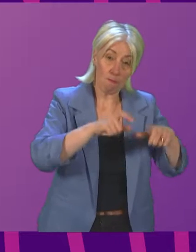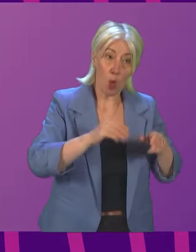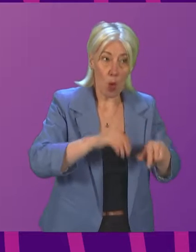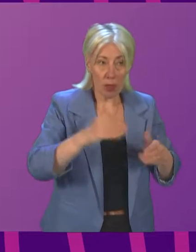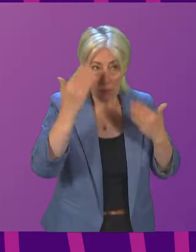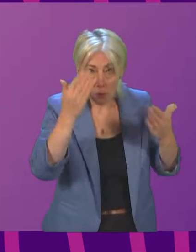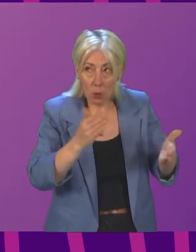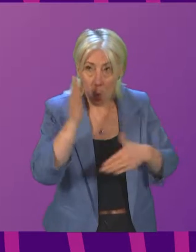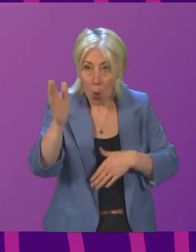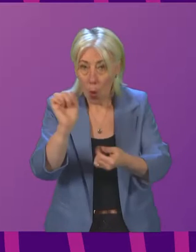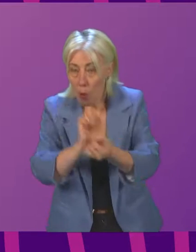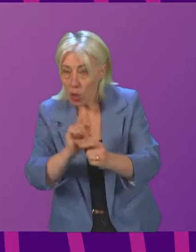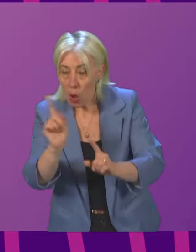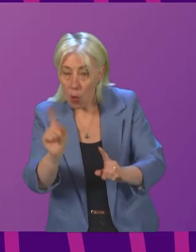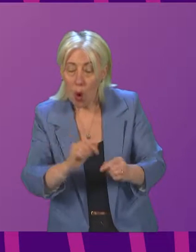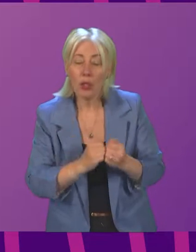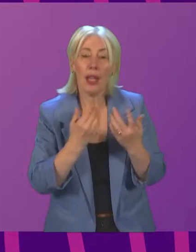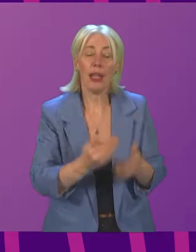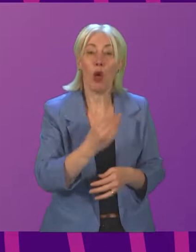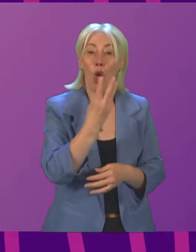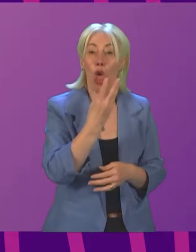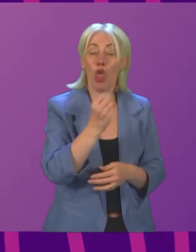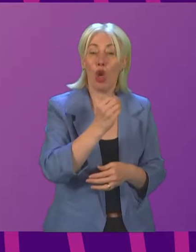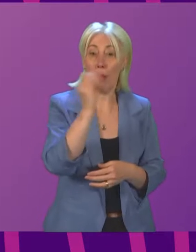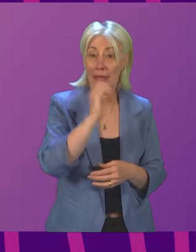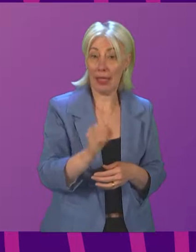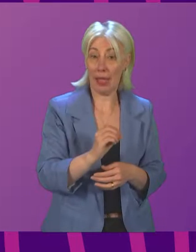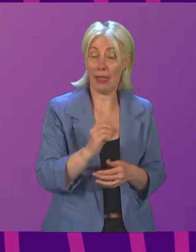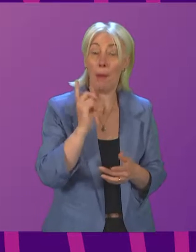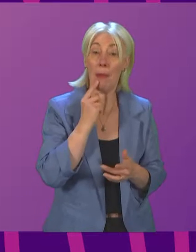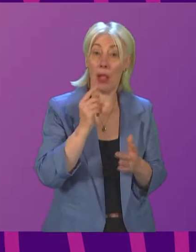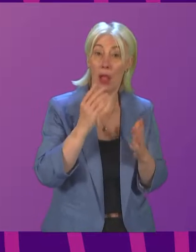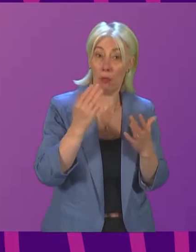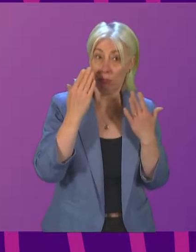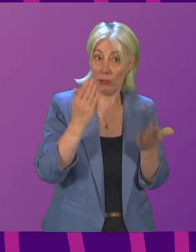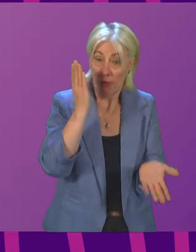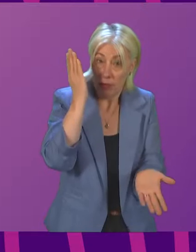Remand, just to remind members, is now at 30 per cent of the prison population. That is too high.